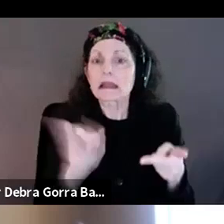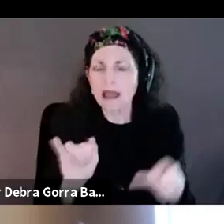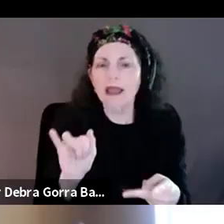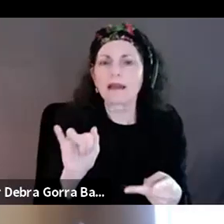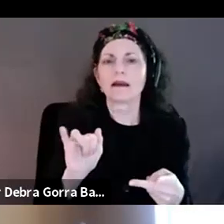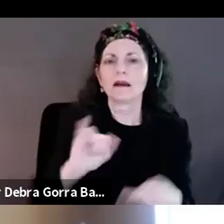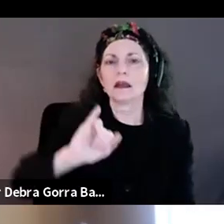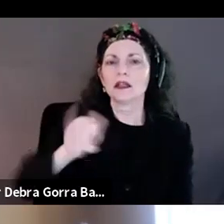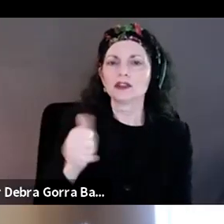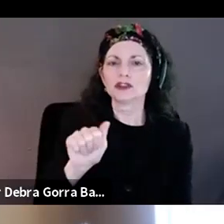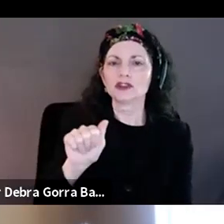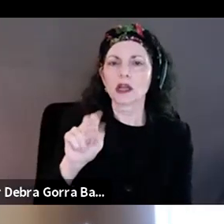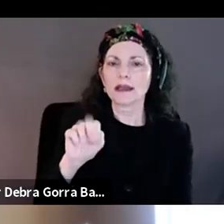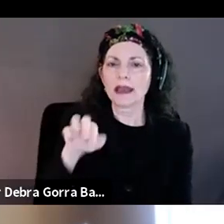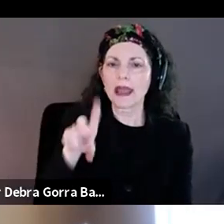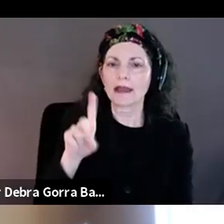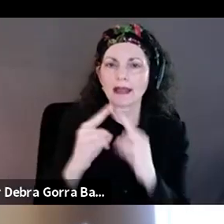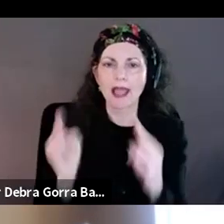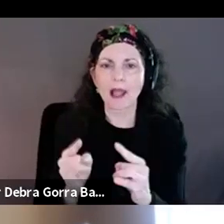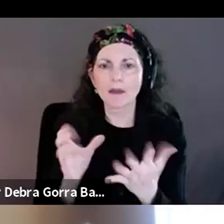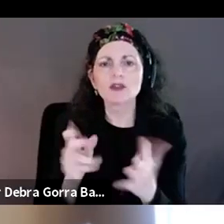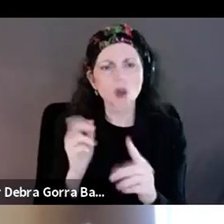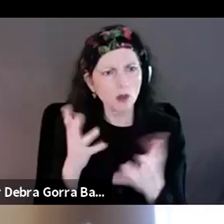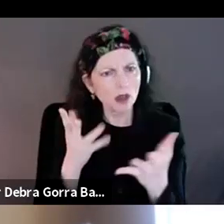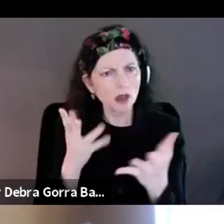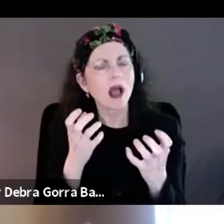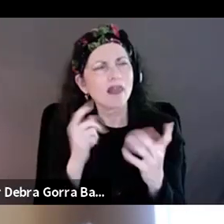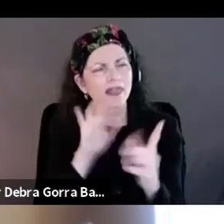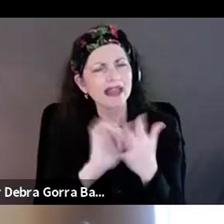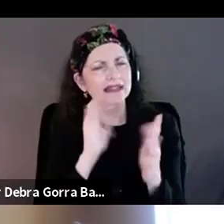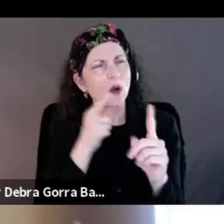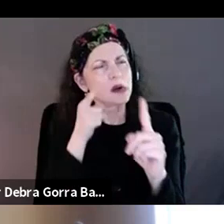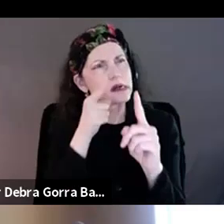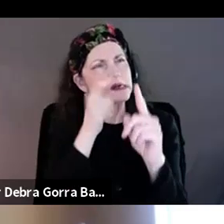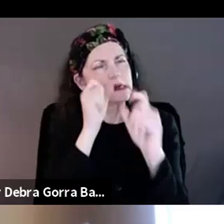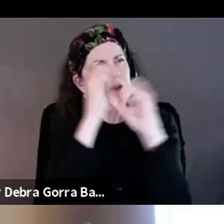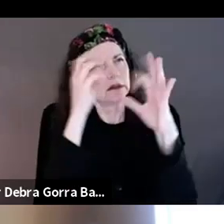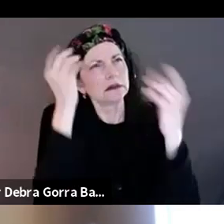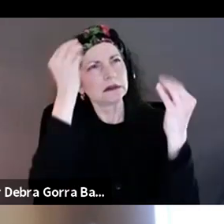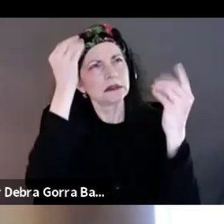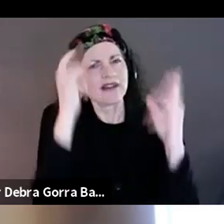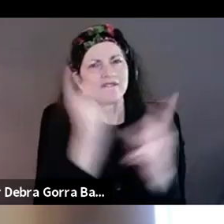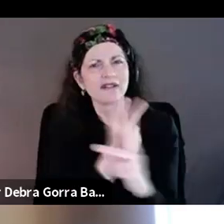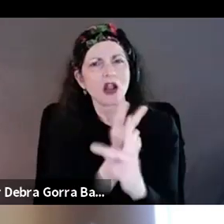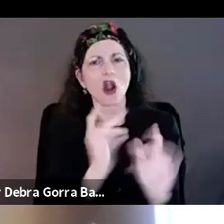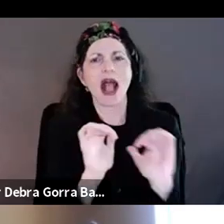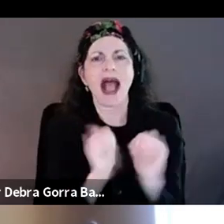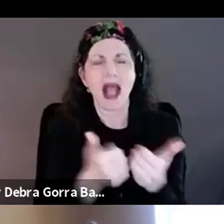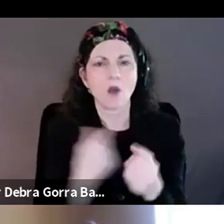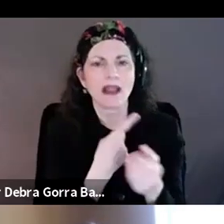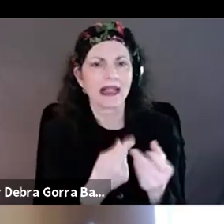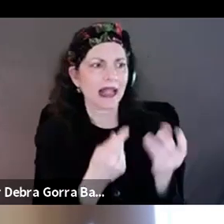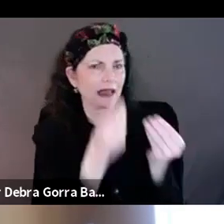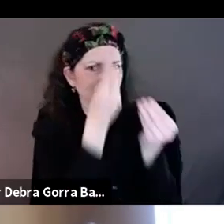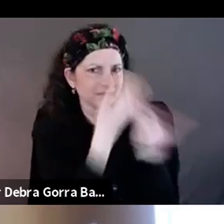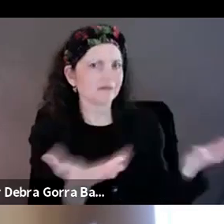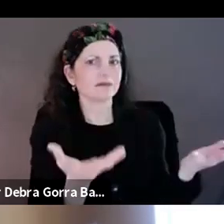And so so that is something we we kind of trying to figure our way towards for the